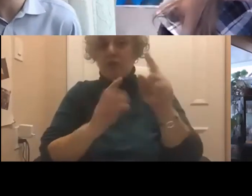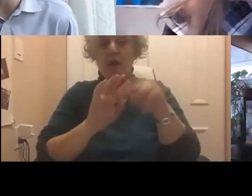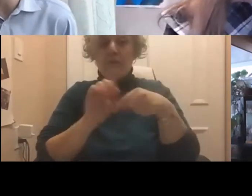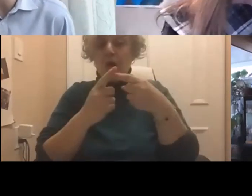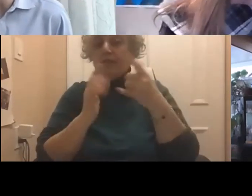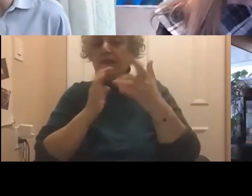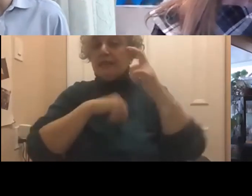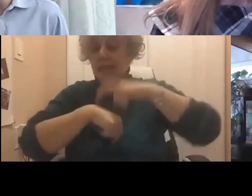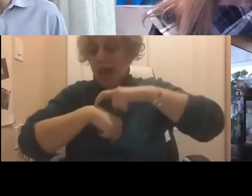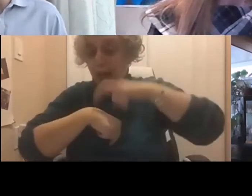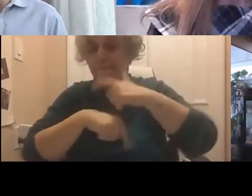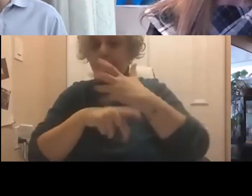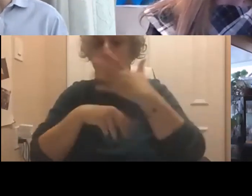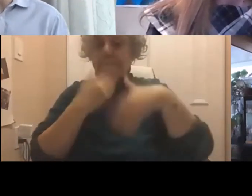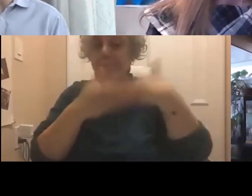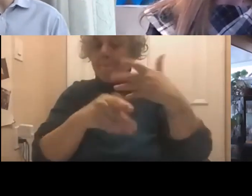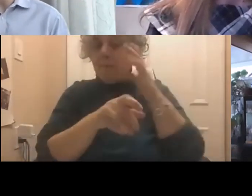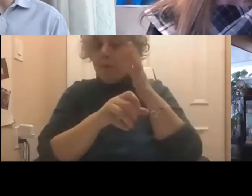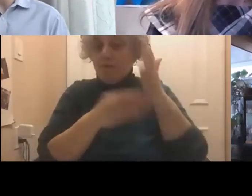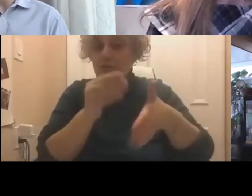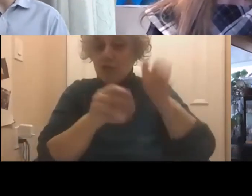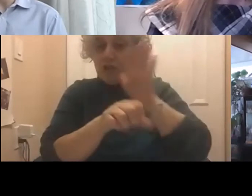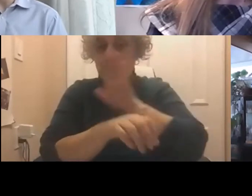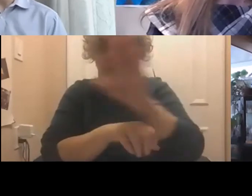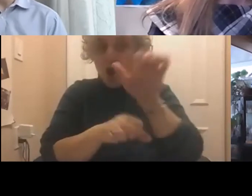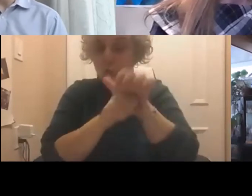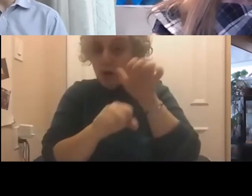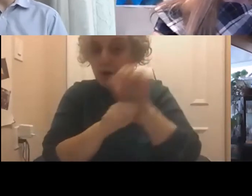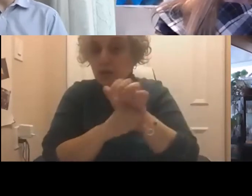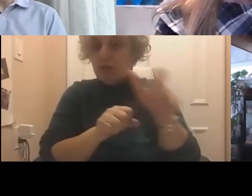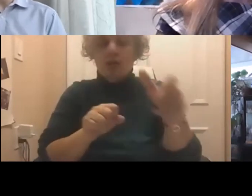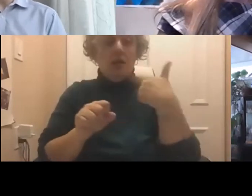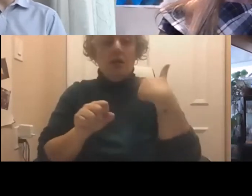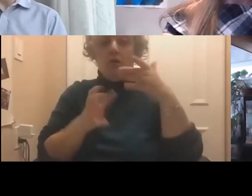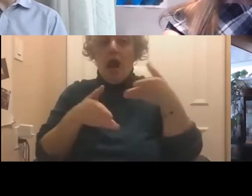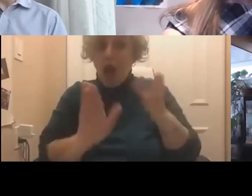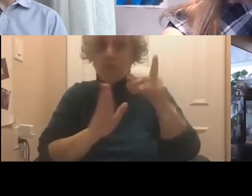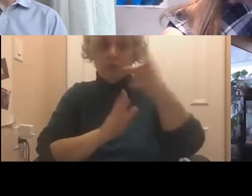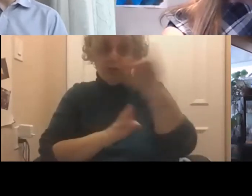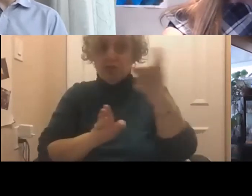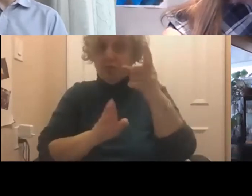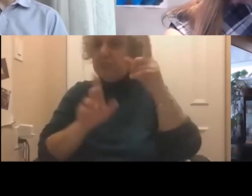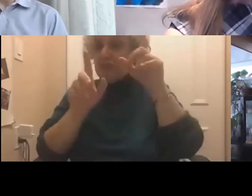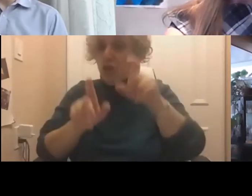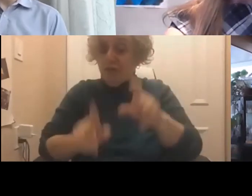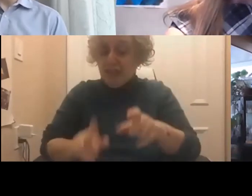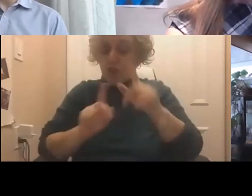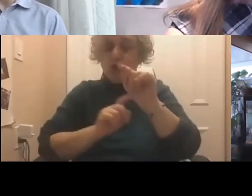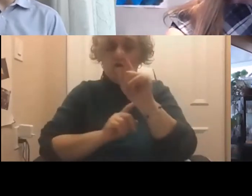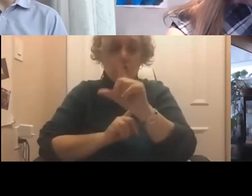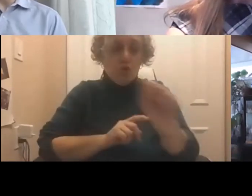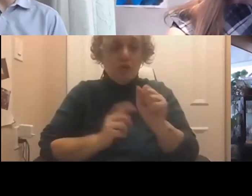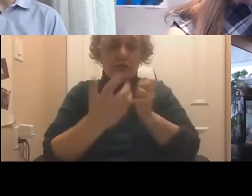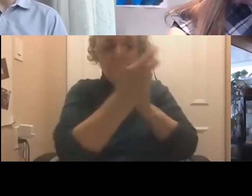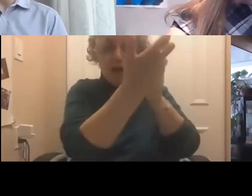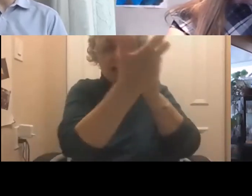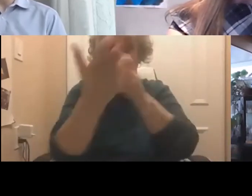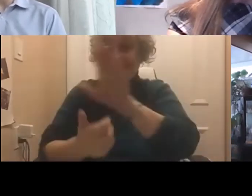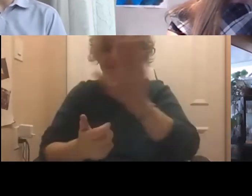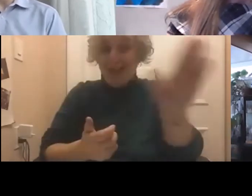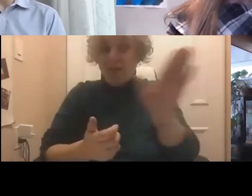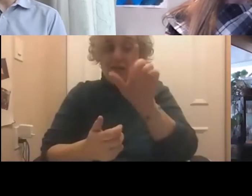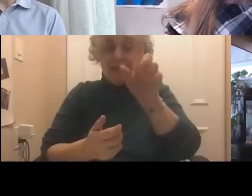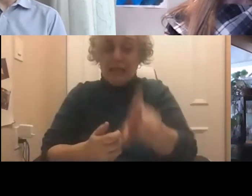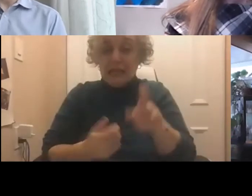That's a different approach. We allow them to look at the survey tools, use the ones that demonstrate their, that are a better match for them, and then